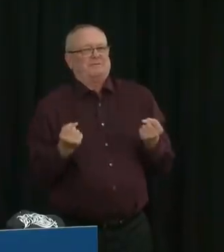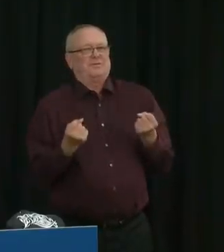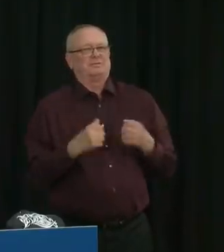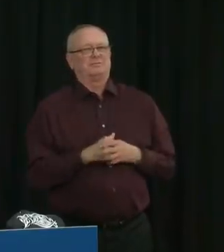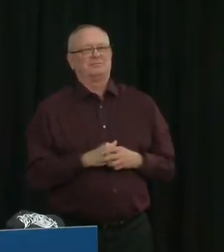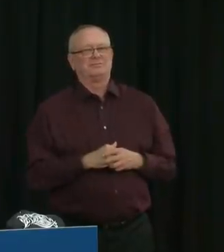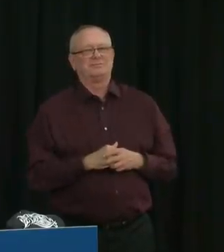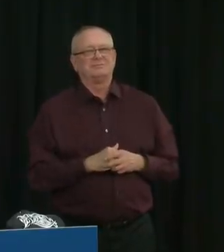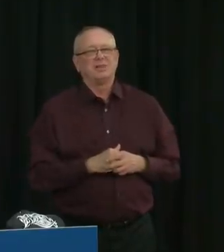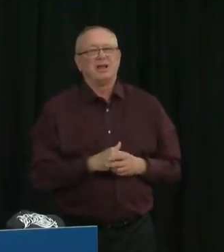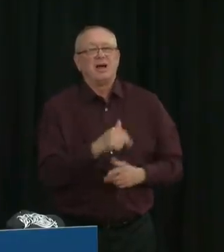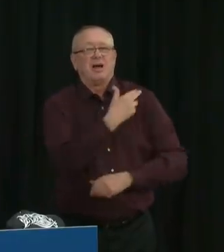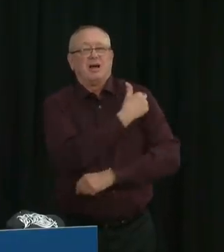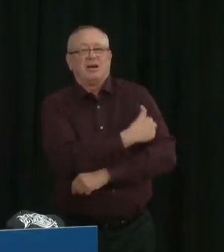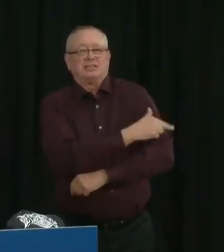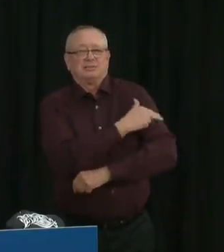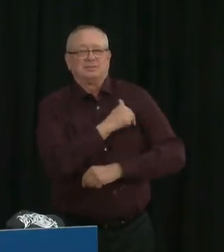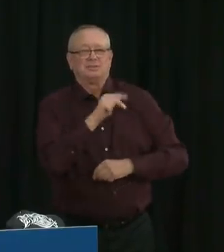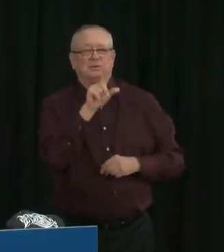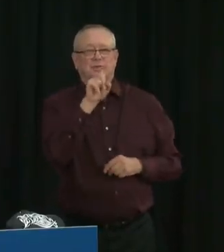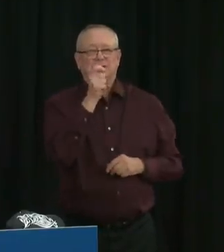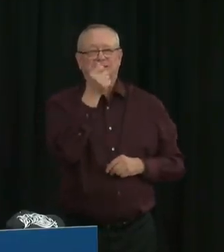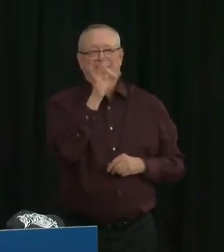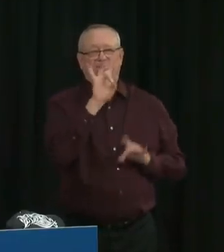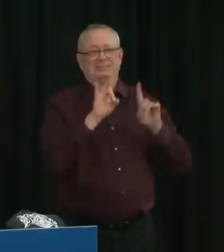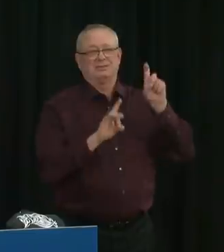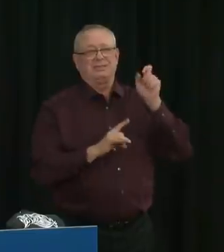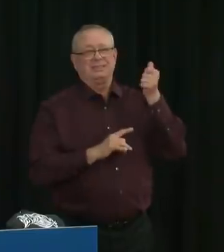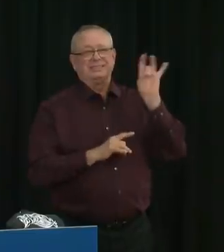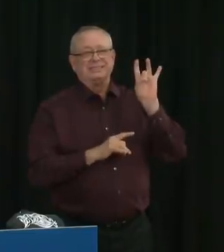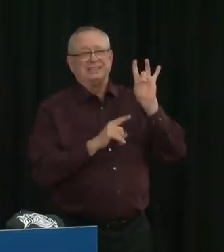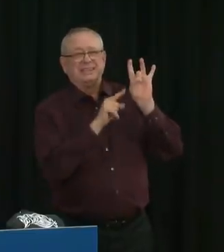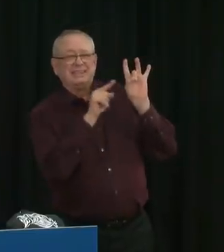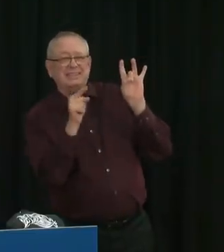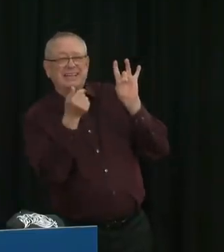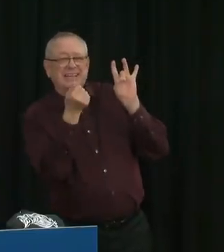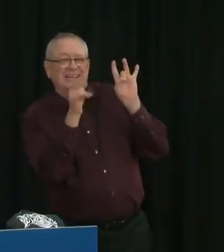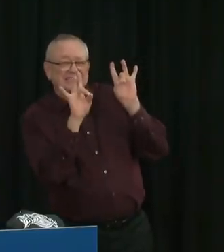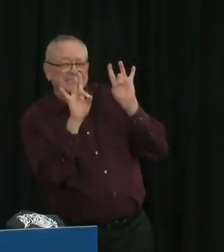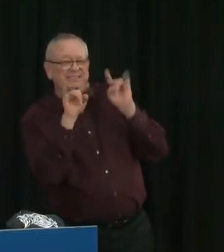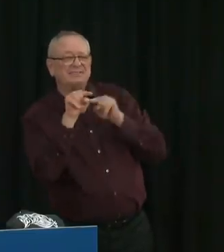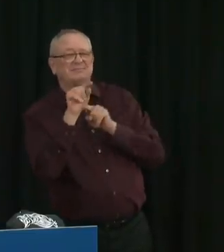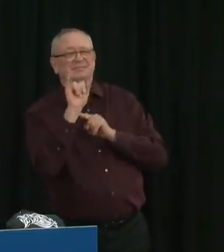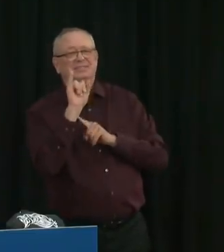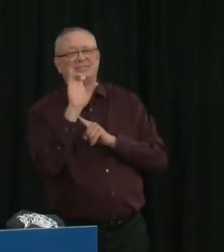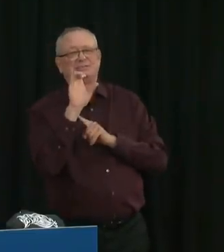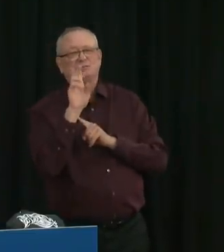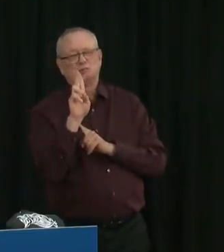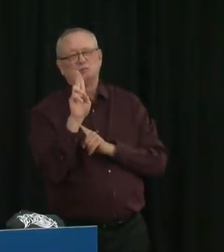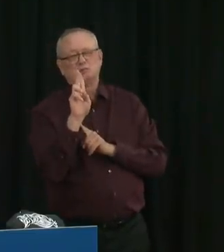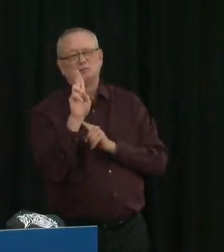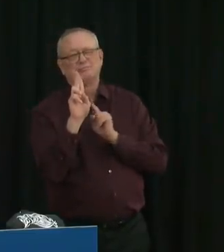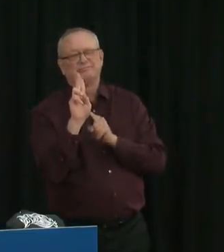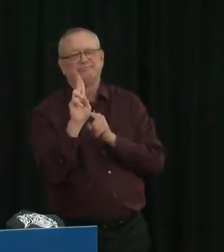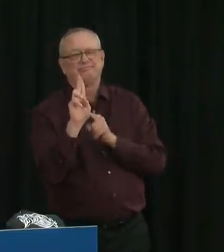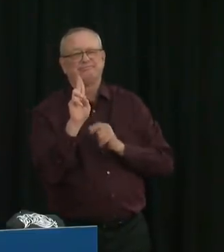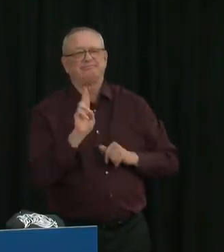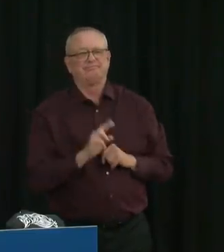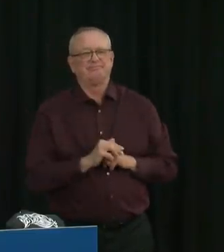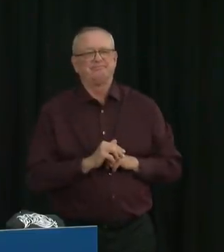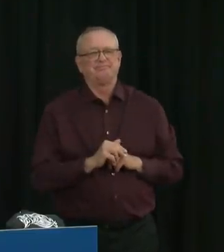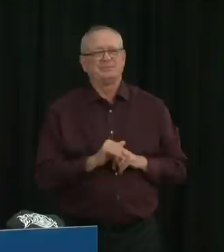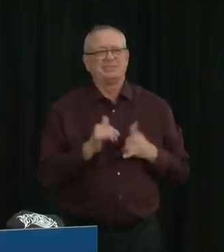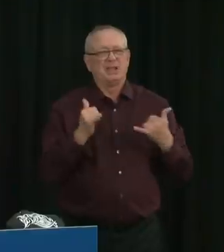ICU. As I've mentioned, this is something that we continue to watch very closely, not just the numbers,